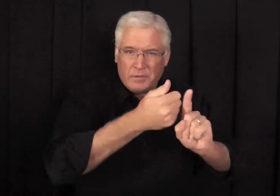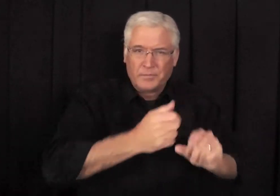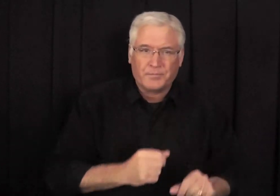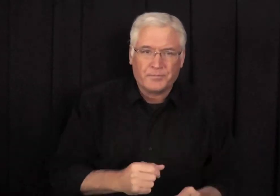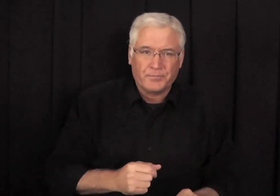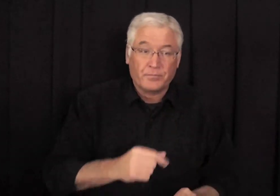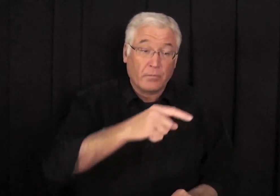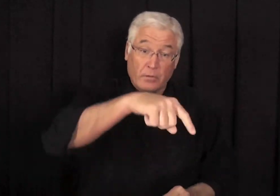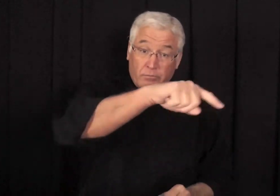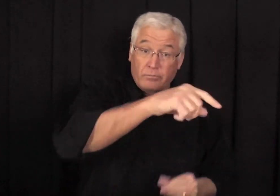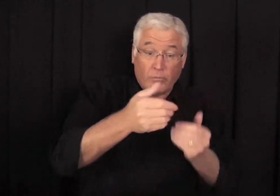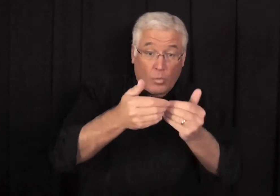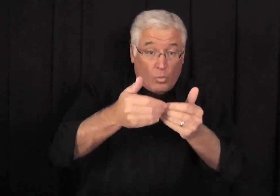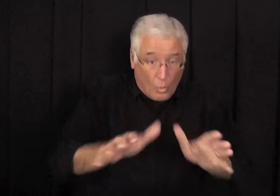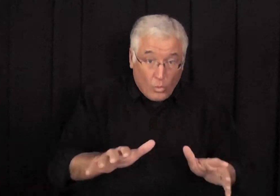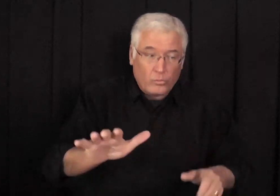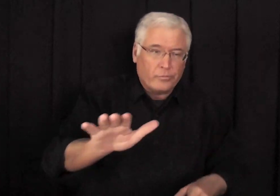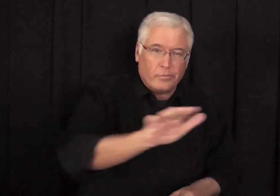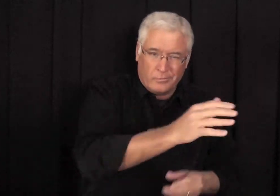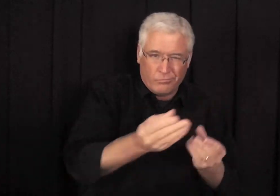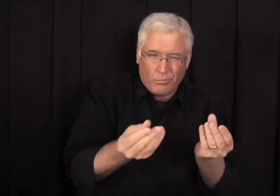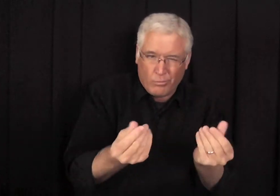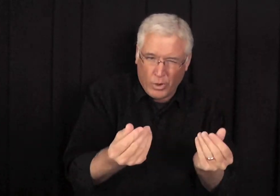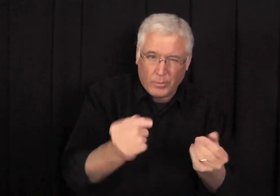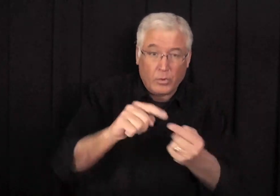and who had lost everything to the rich people.